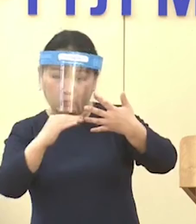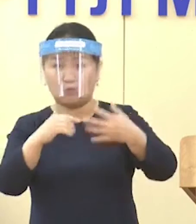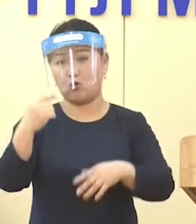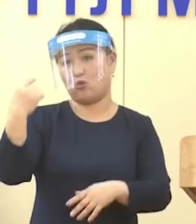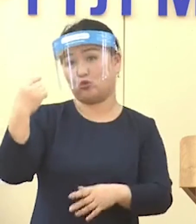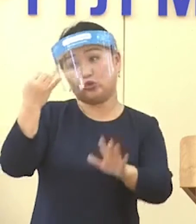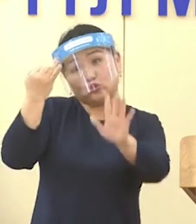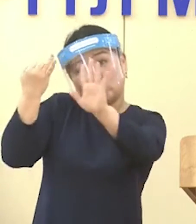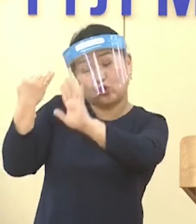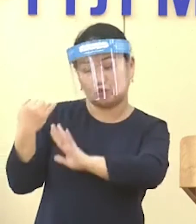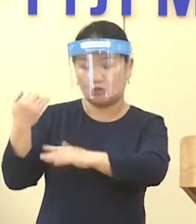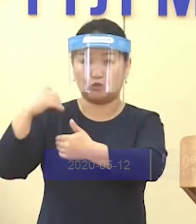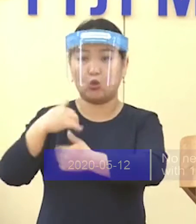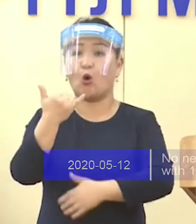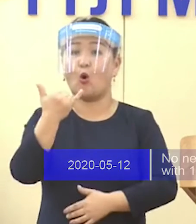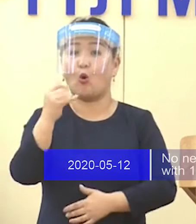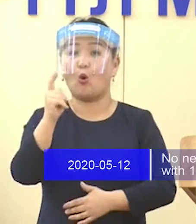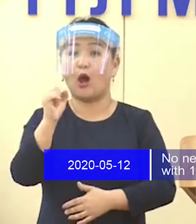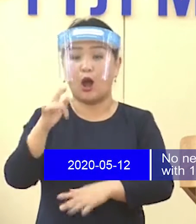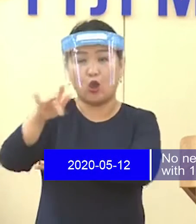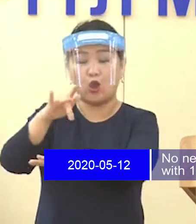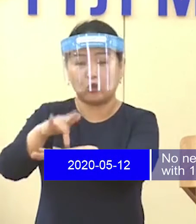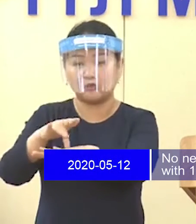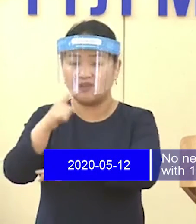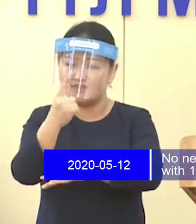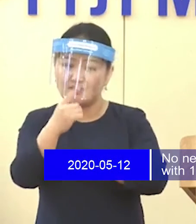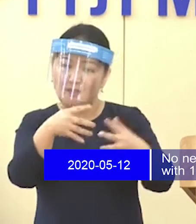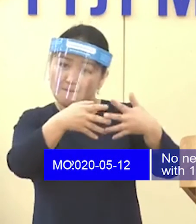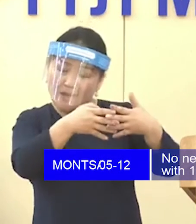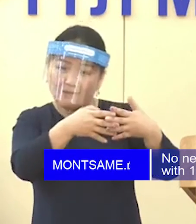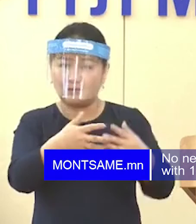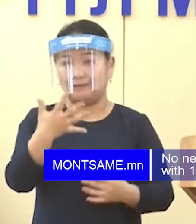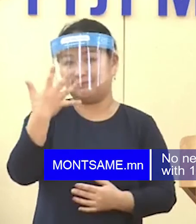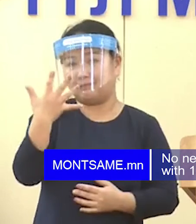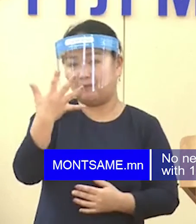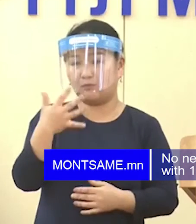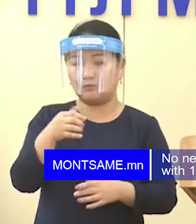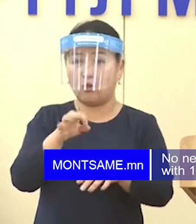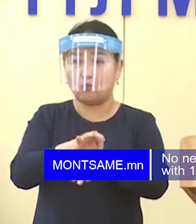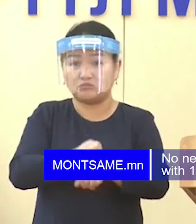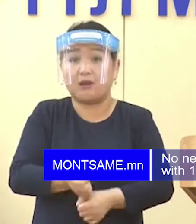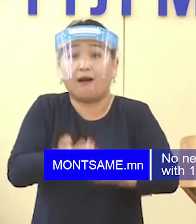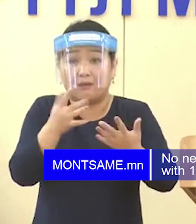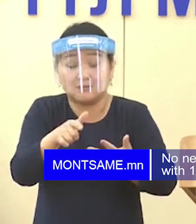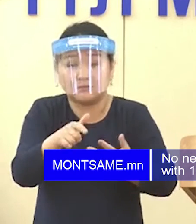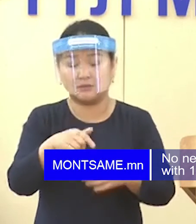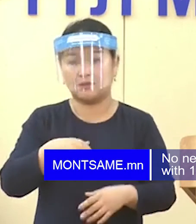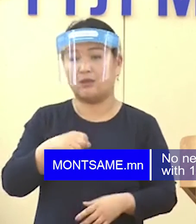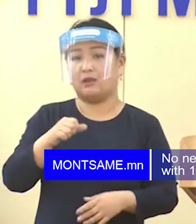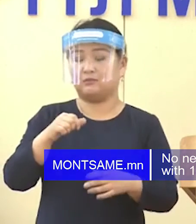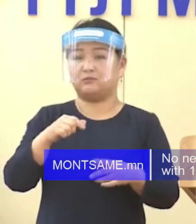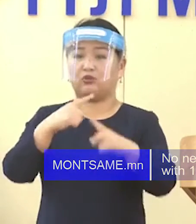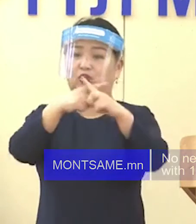200 random tests are being carried out each week to detect if there are any local transmission of COVID-19